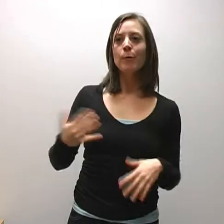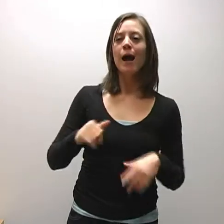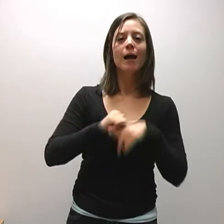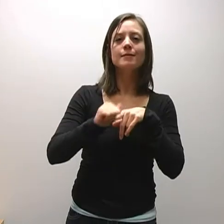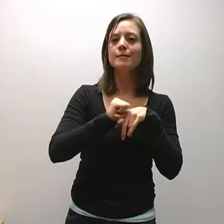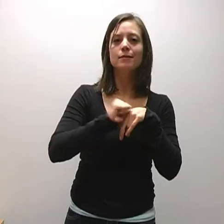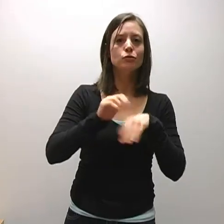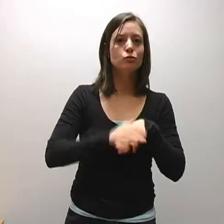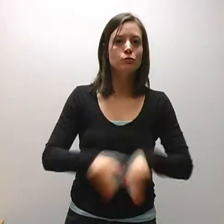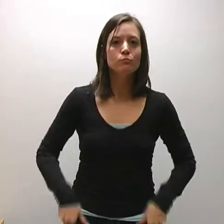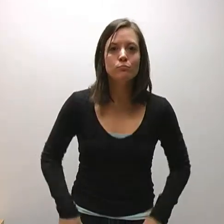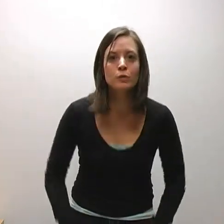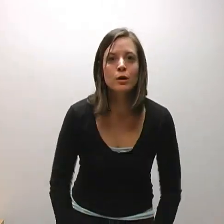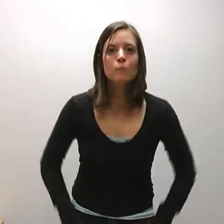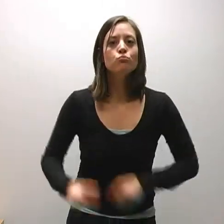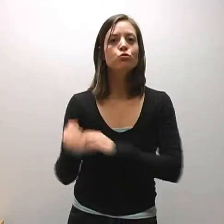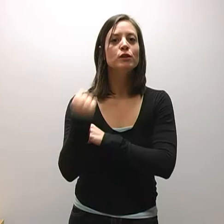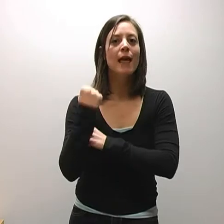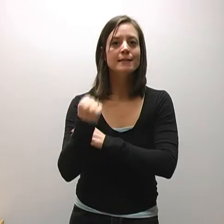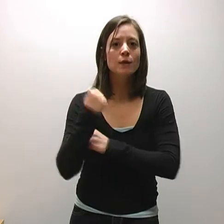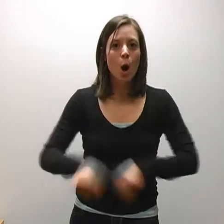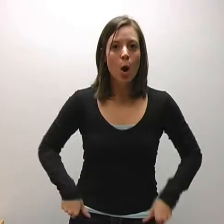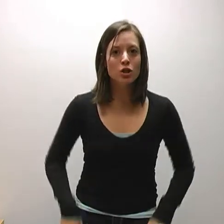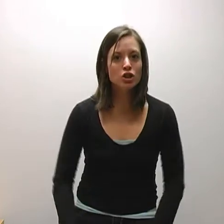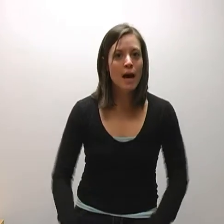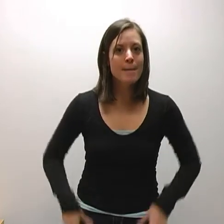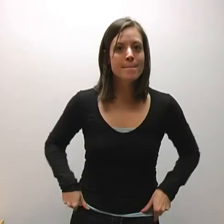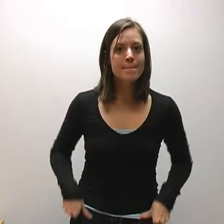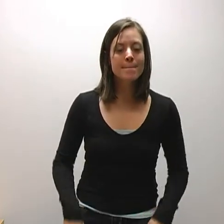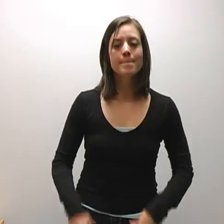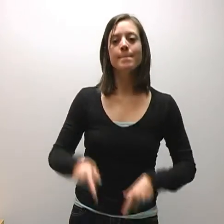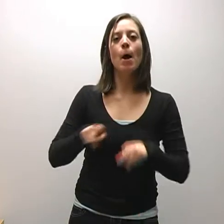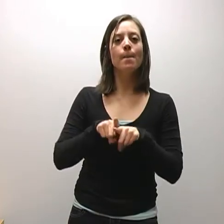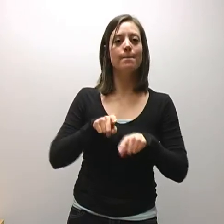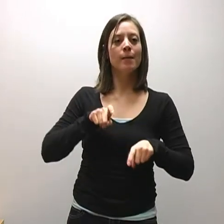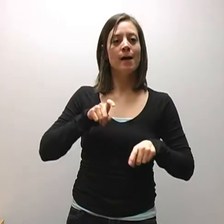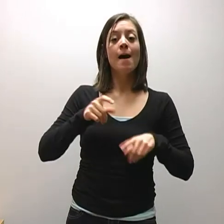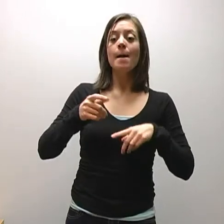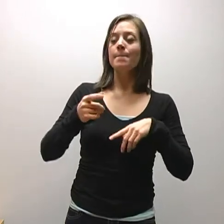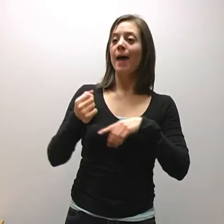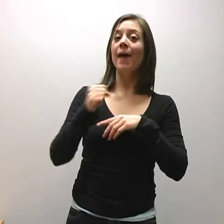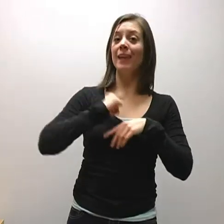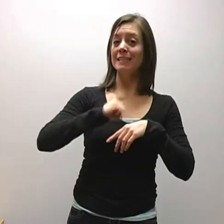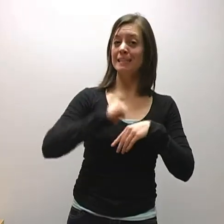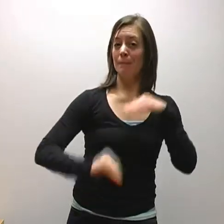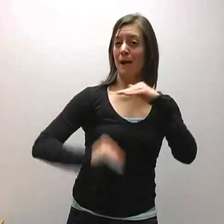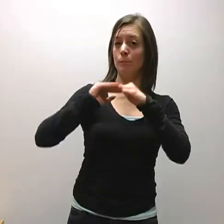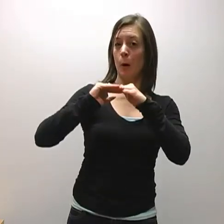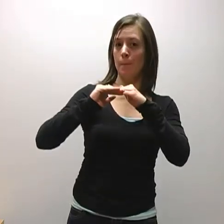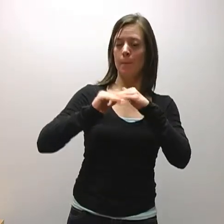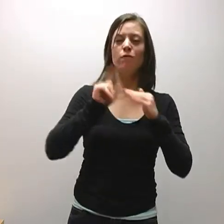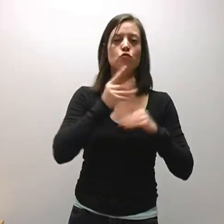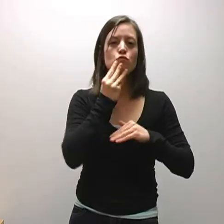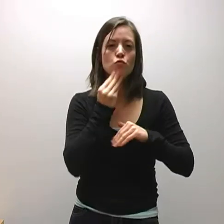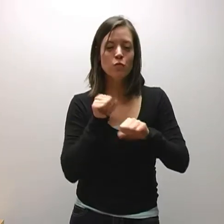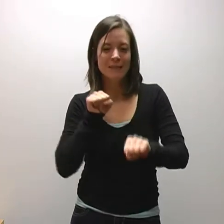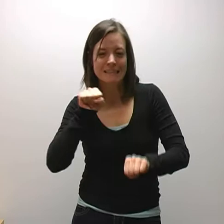who had to do food like dog, and I had to go back up and do it,